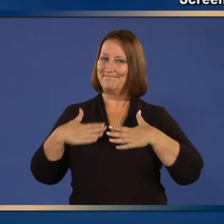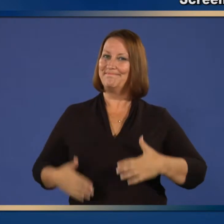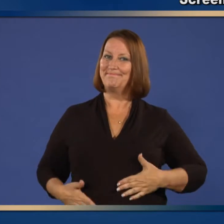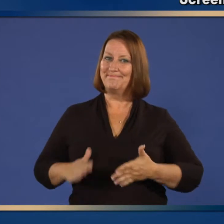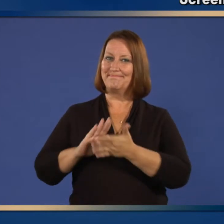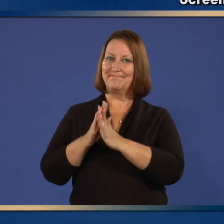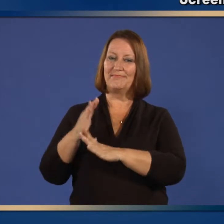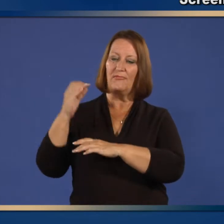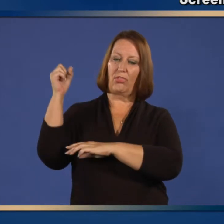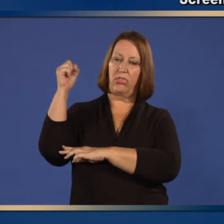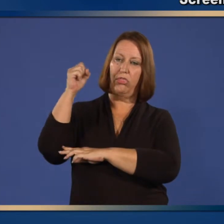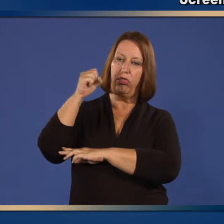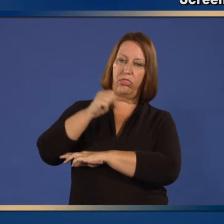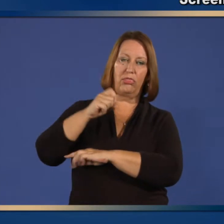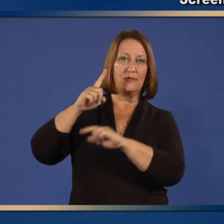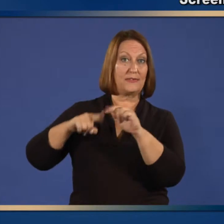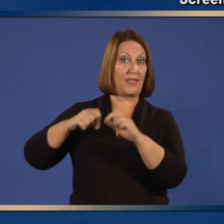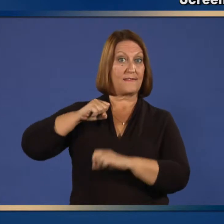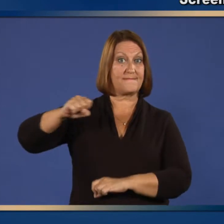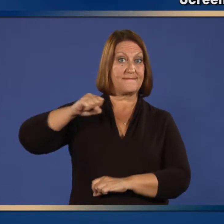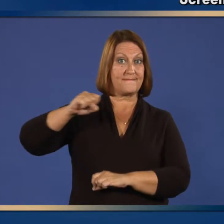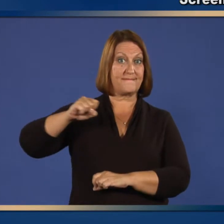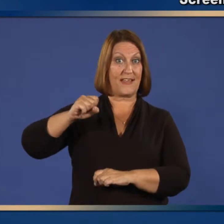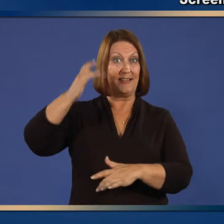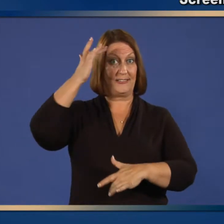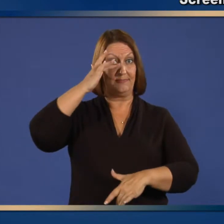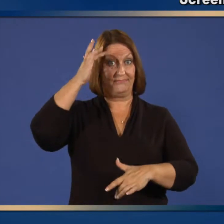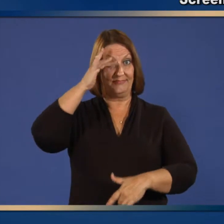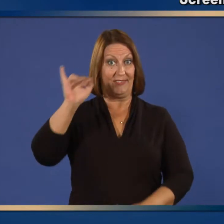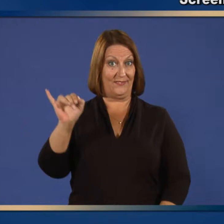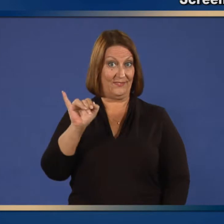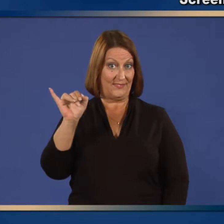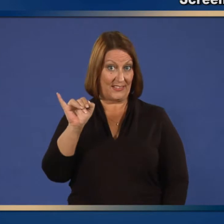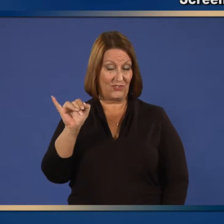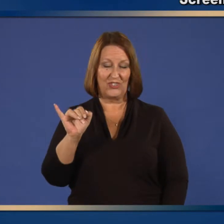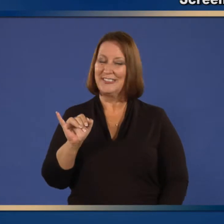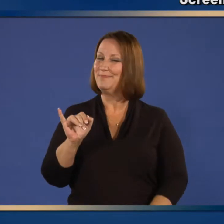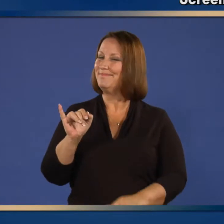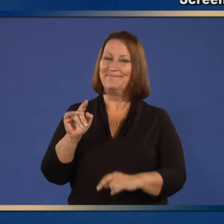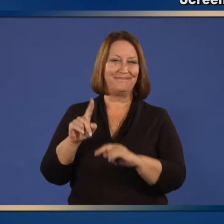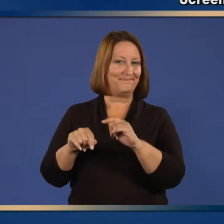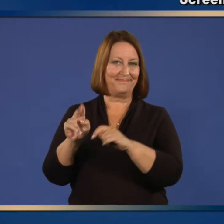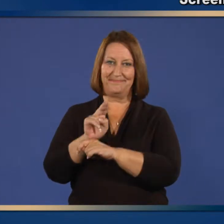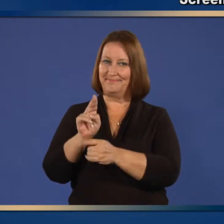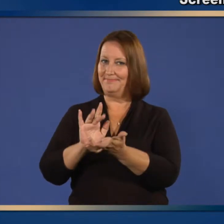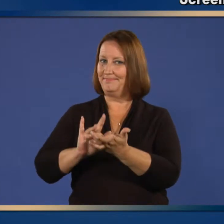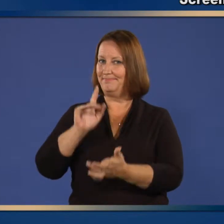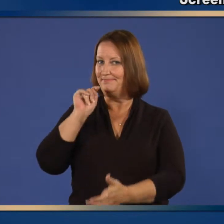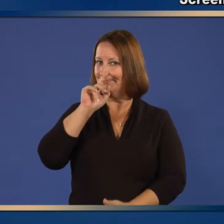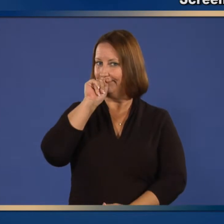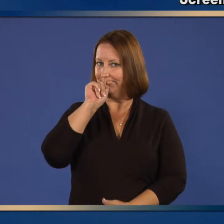Persons with weakened immune systems should not be given the LAIV. 15.